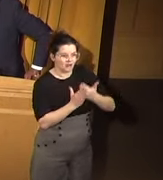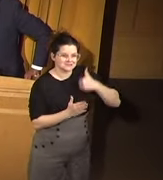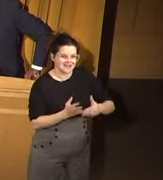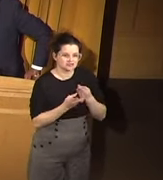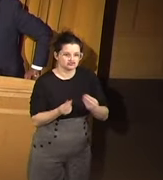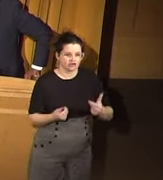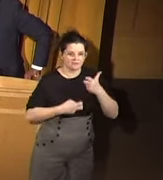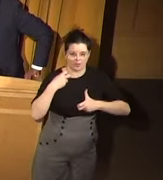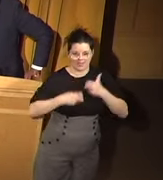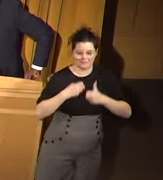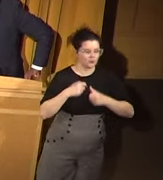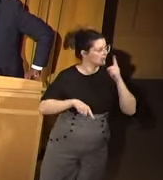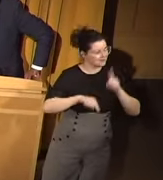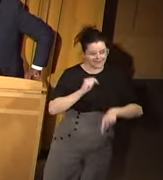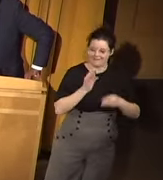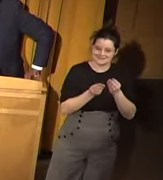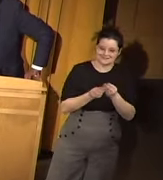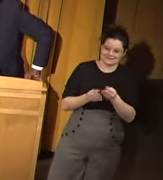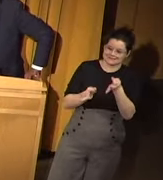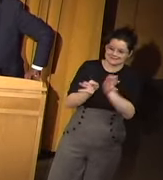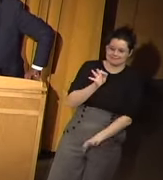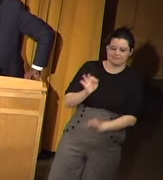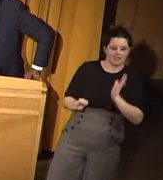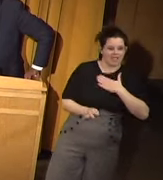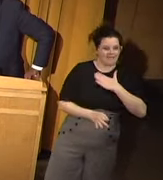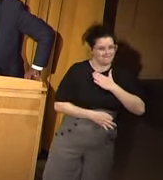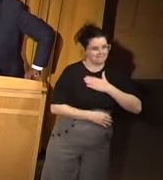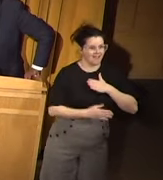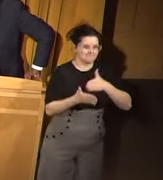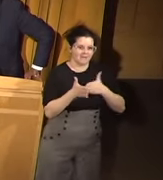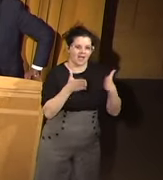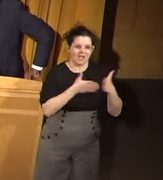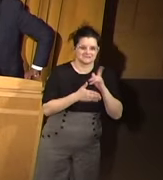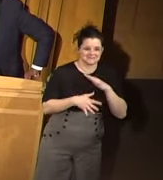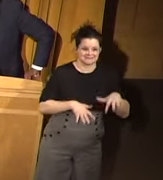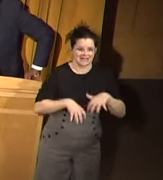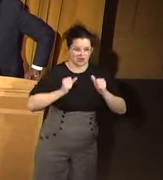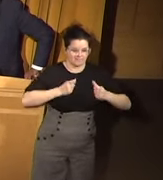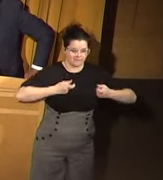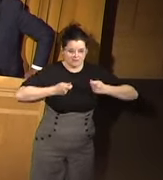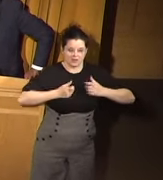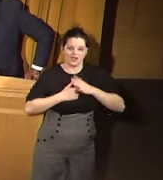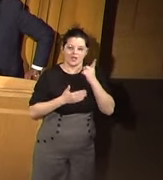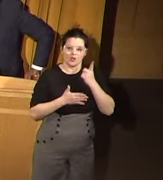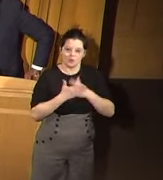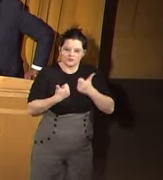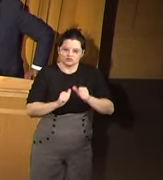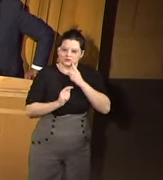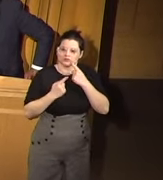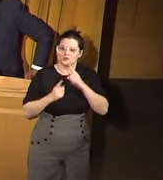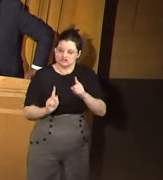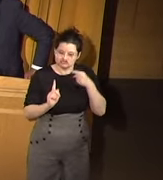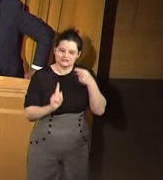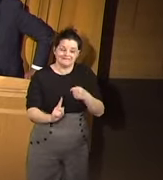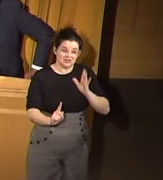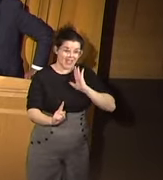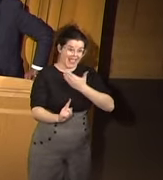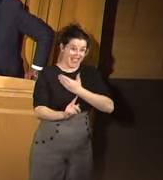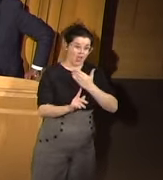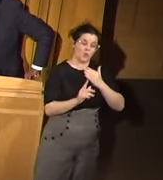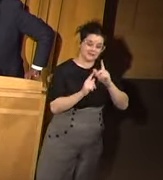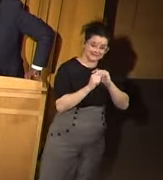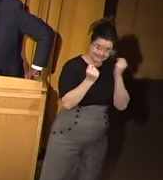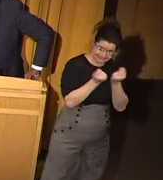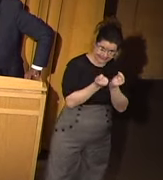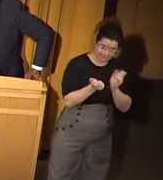problems. And we can't simply sometimes let our own biases take over on what it is that we're trying to achieve. So our team offers